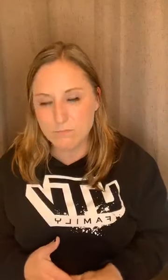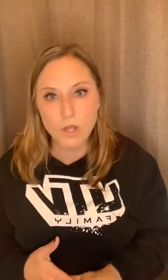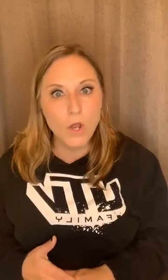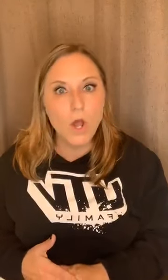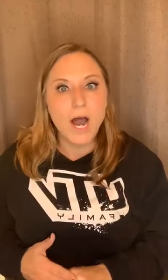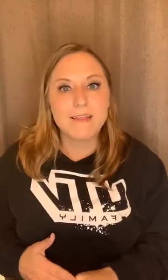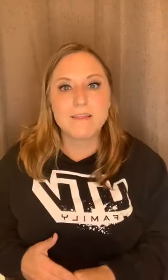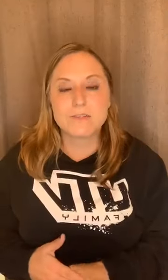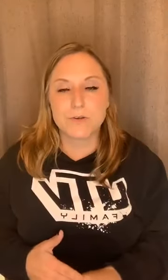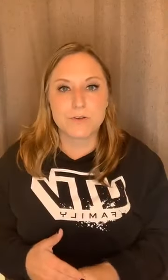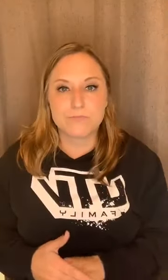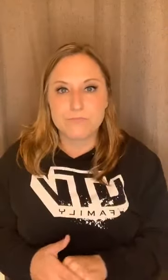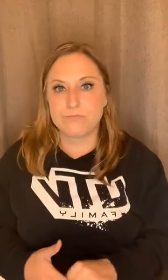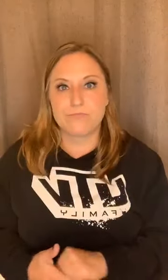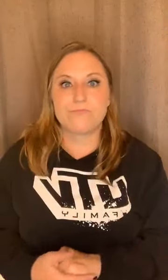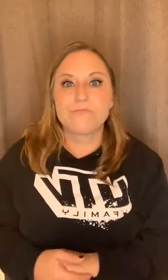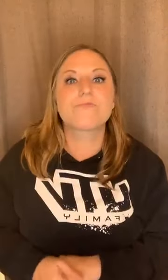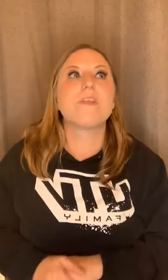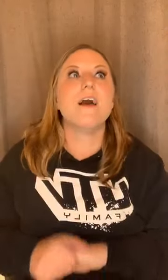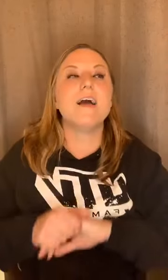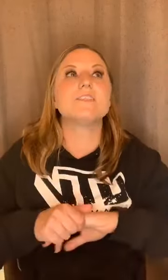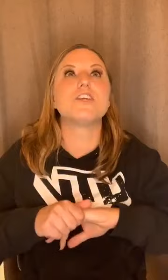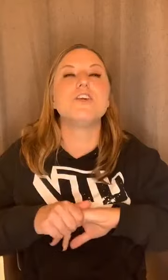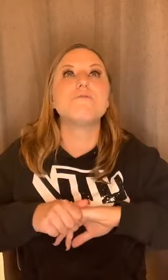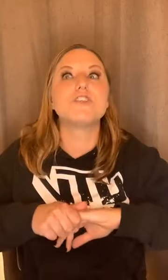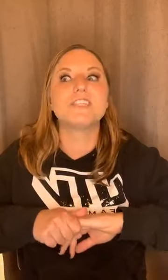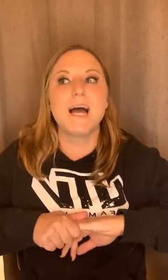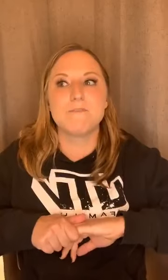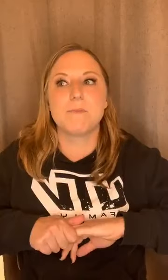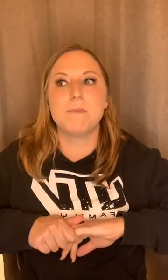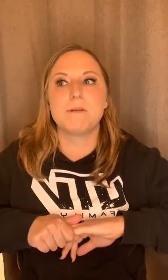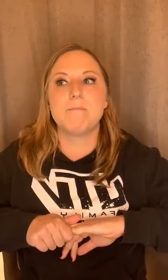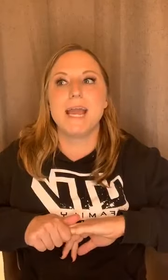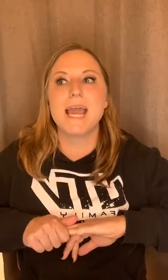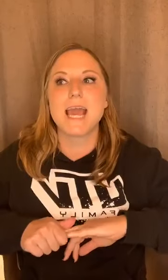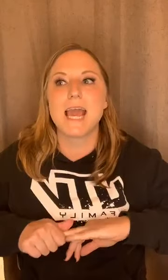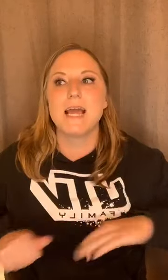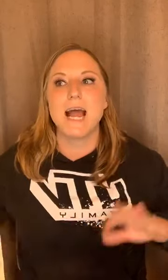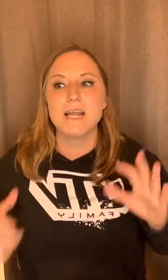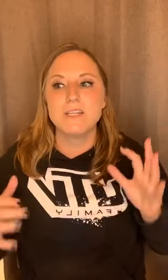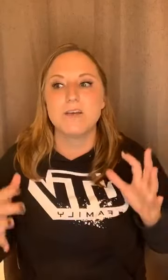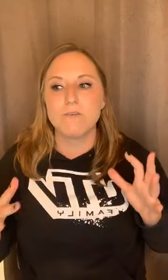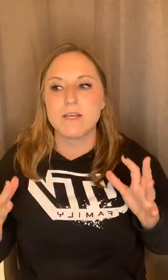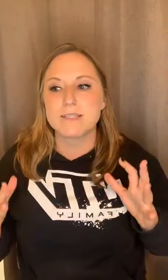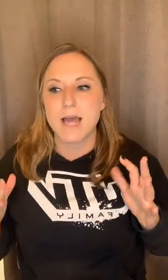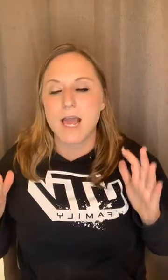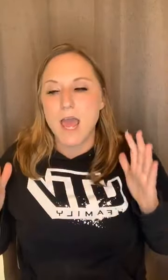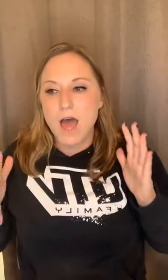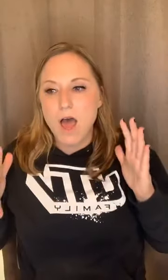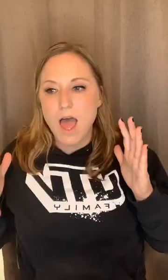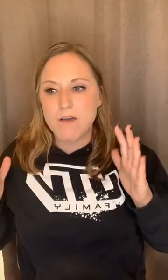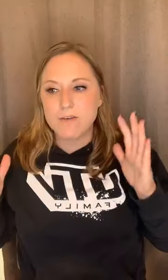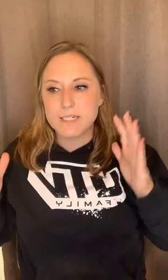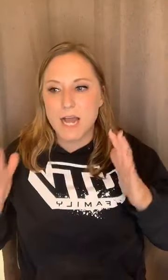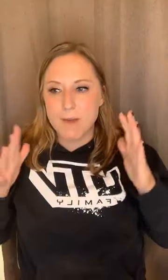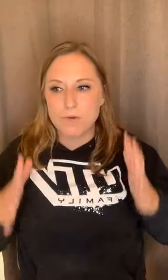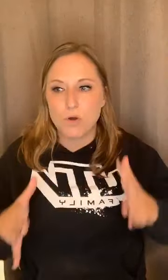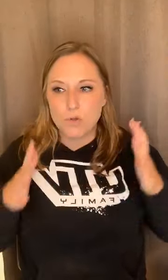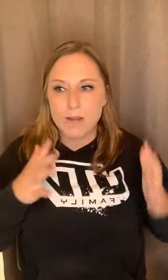I think that's a, it's a huge step for people to make. And I can tell you this, like every time I would go through my